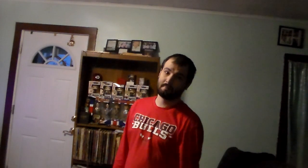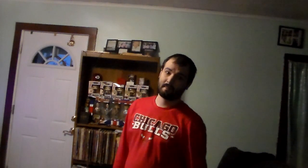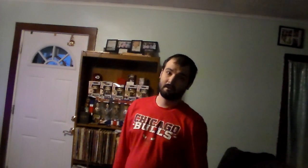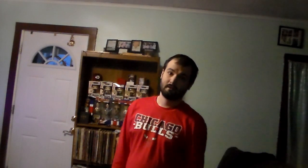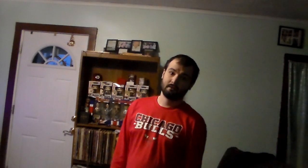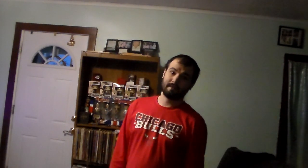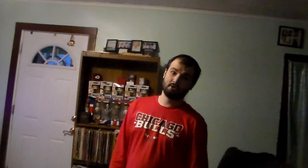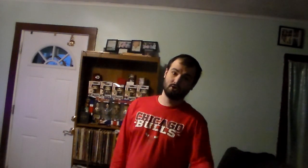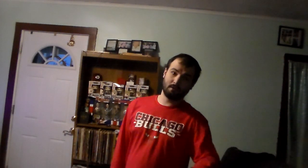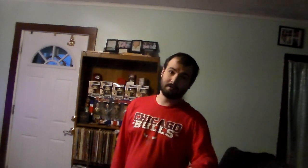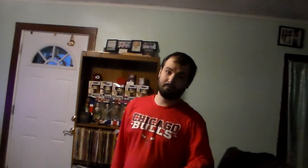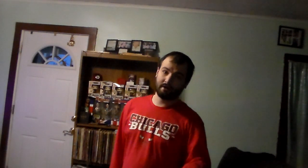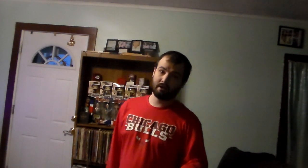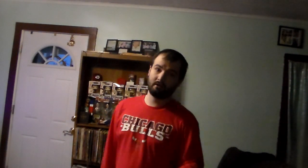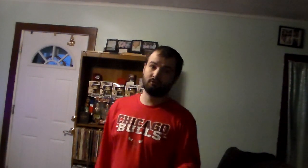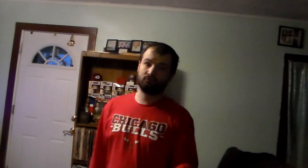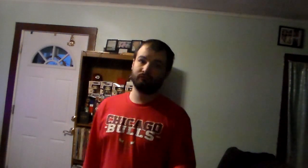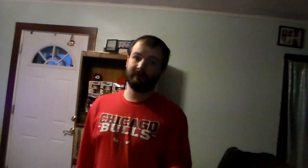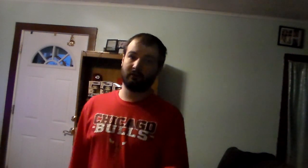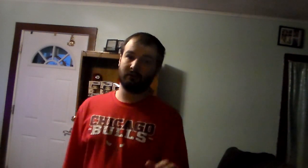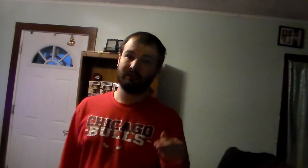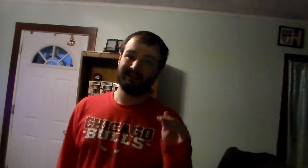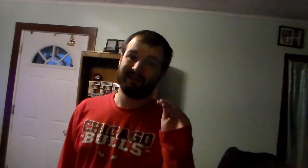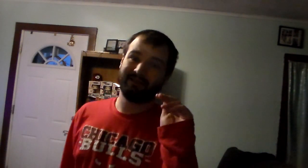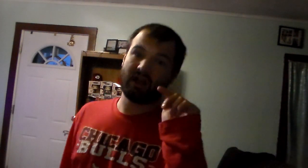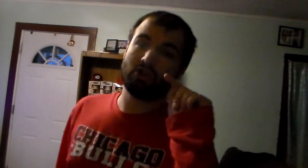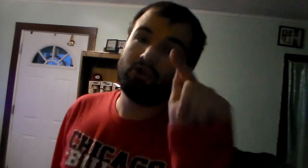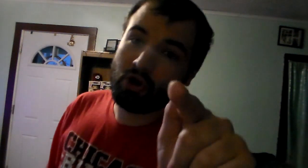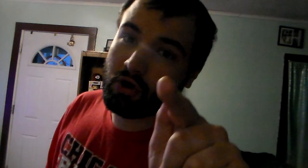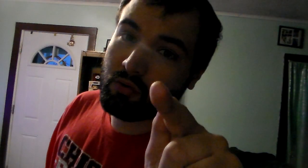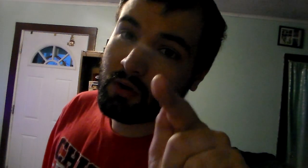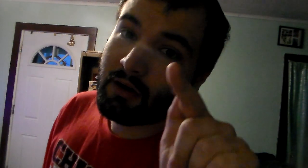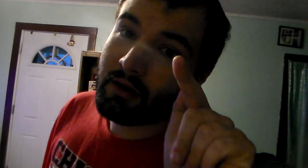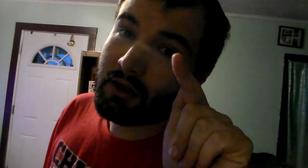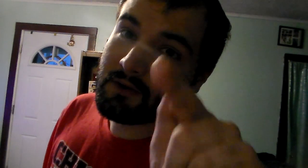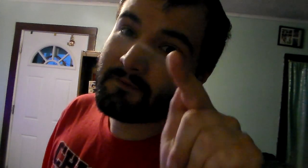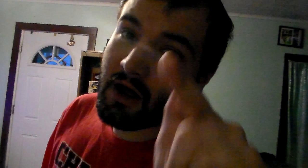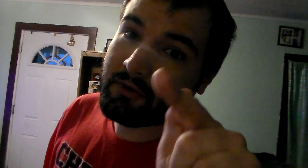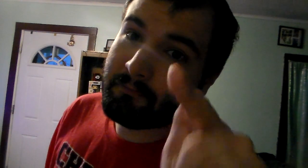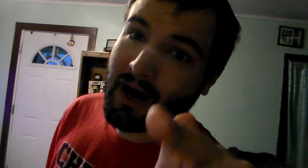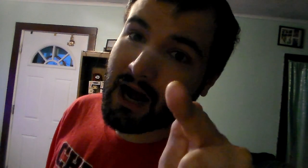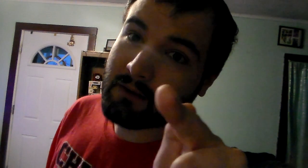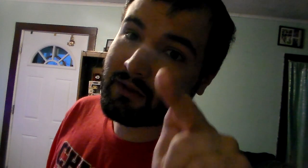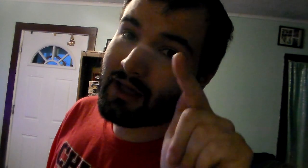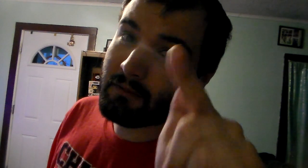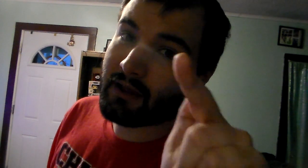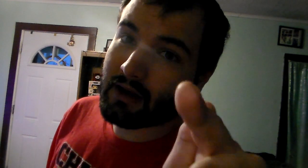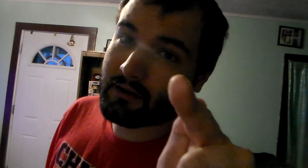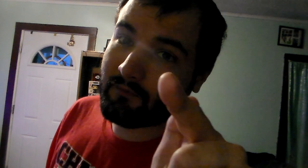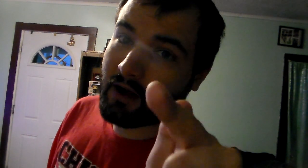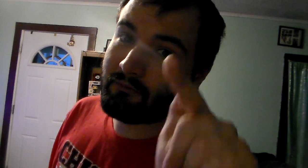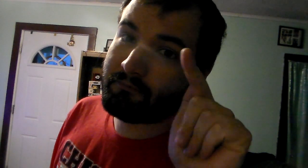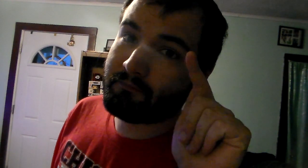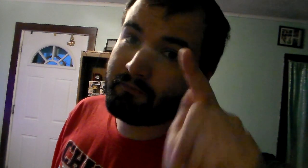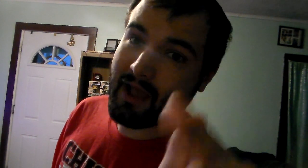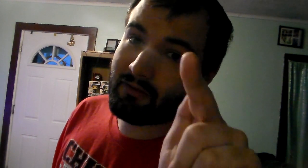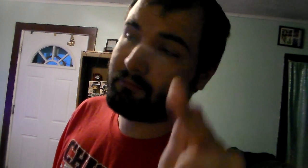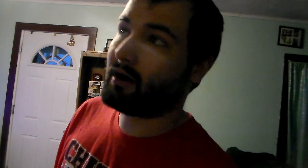they do want to play here Phil that you and your father Bob kept getting involved in baseball